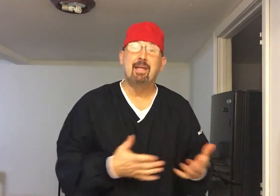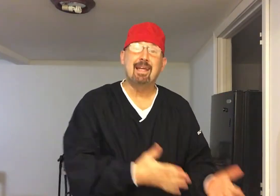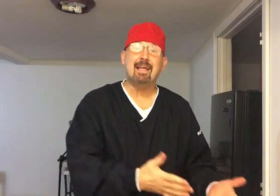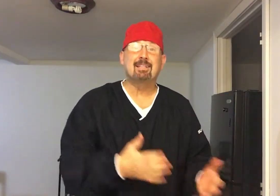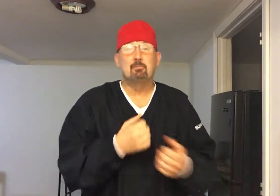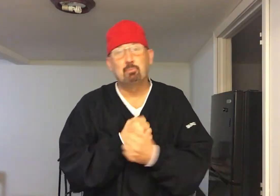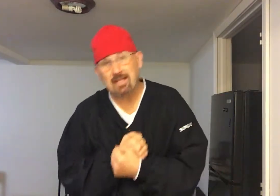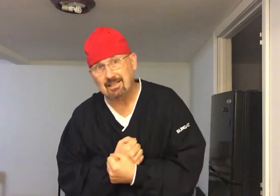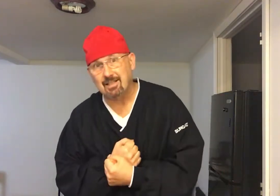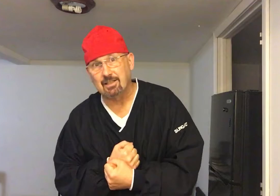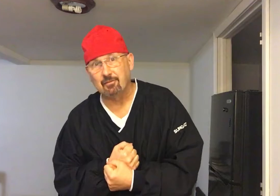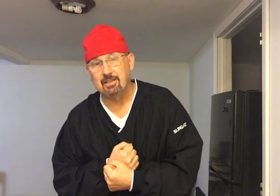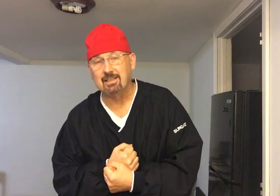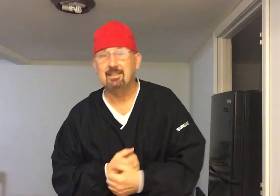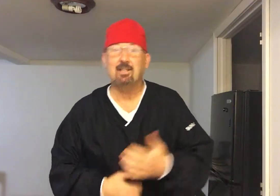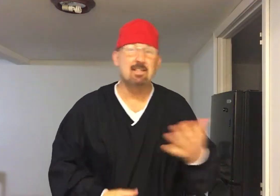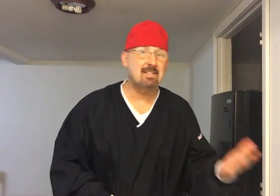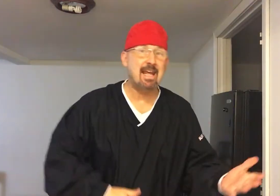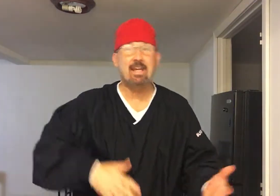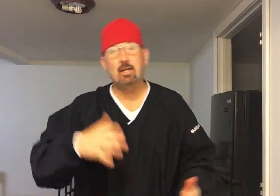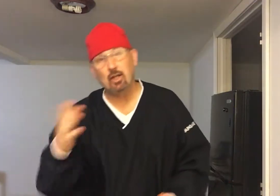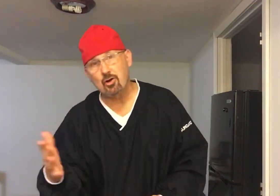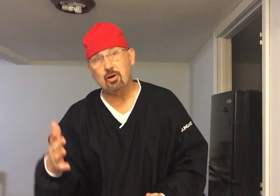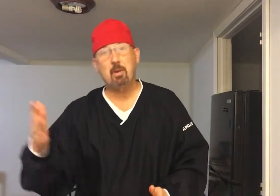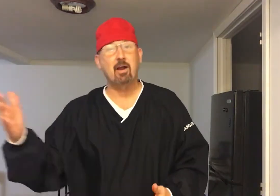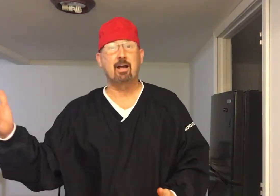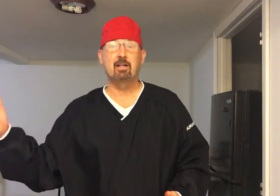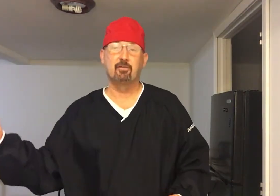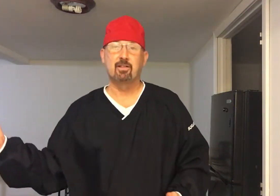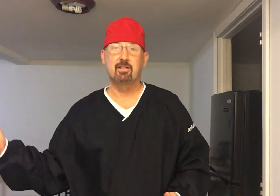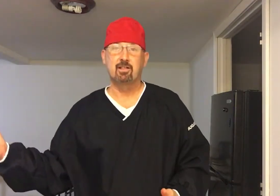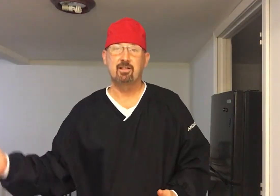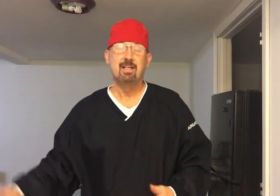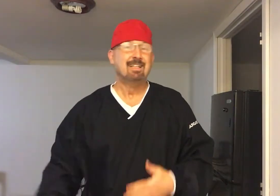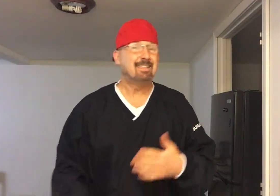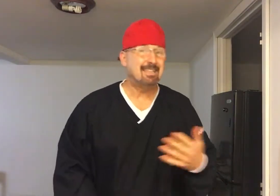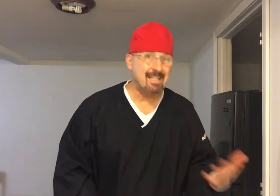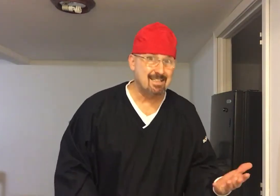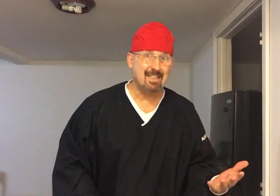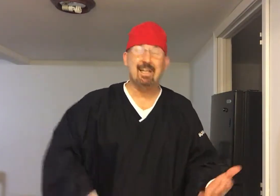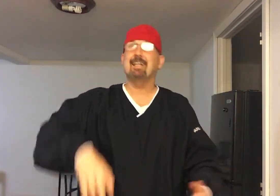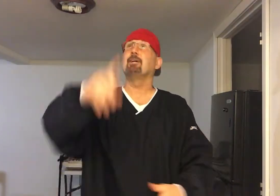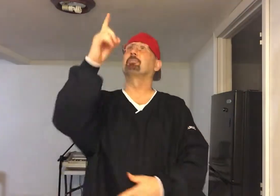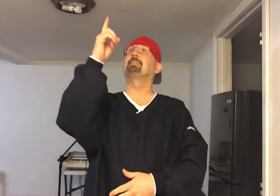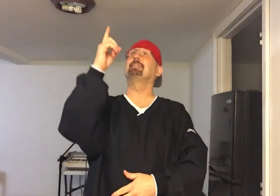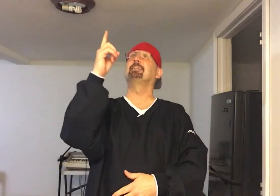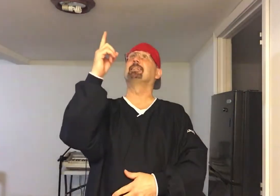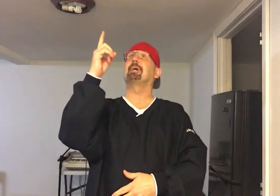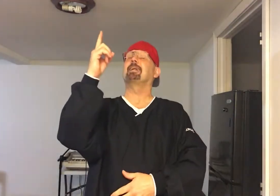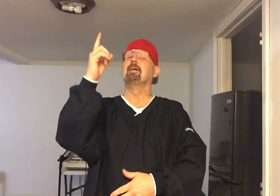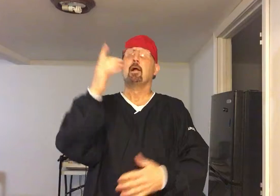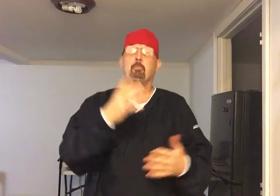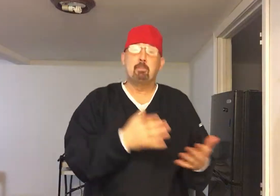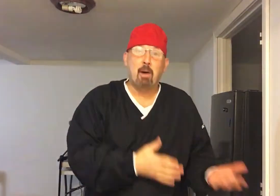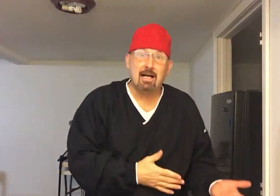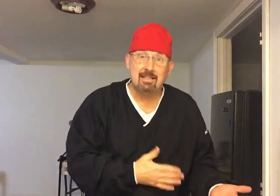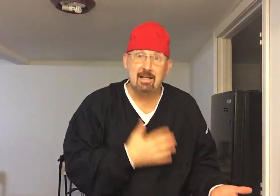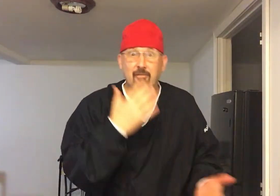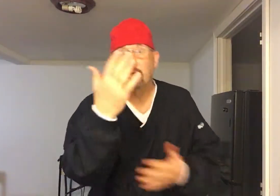Be nice, embrace our differences. Understand and learn about our differences. Let's educate, help to see the light. Be positive and